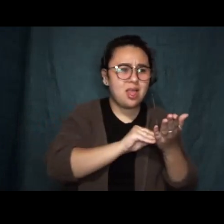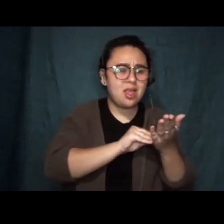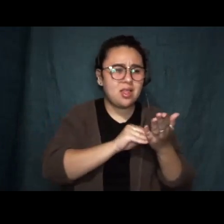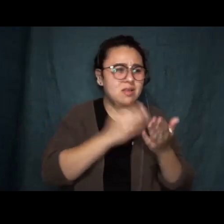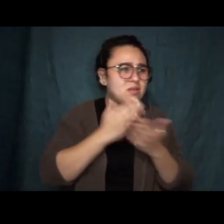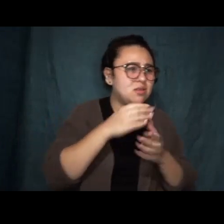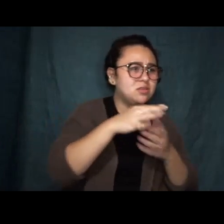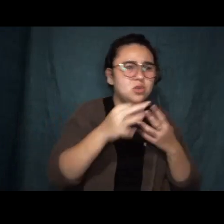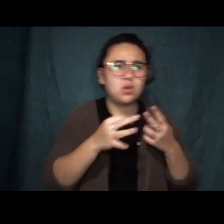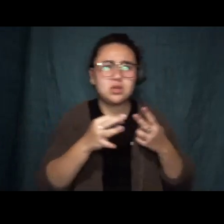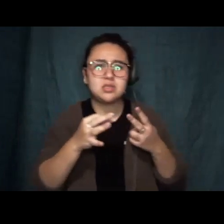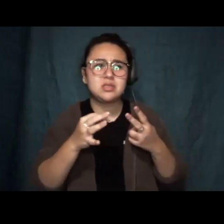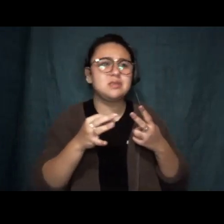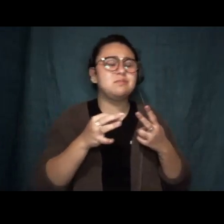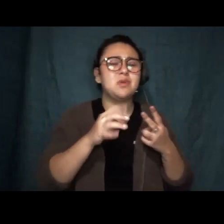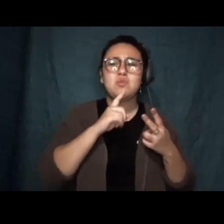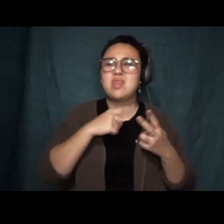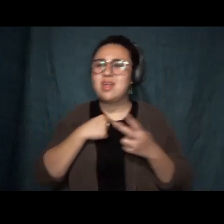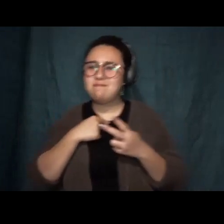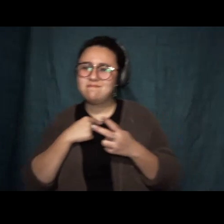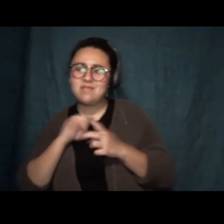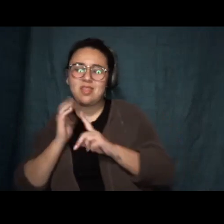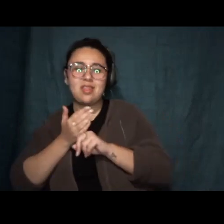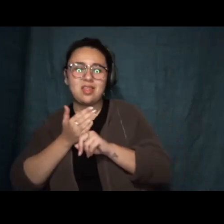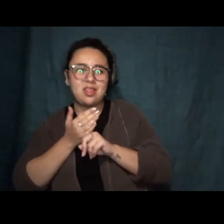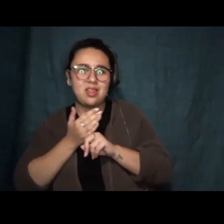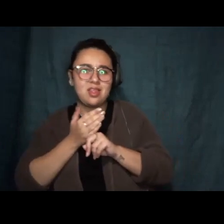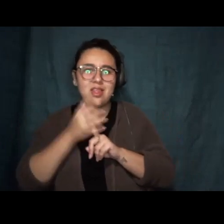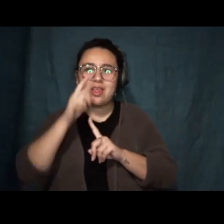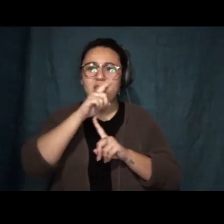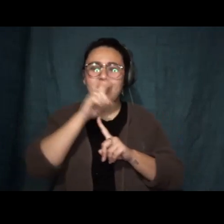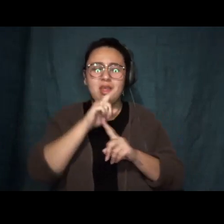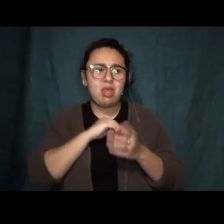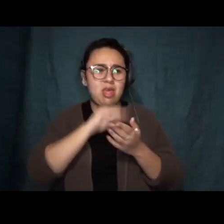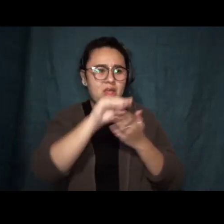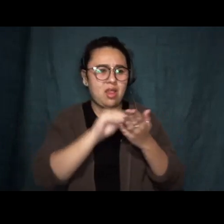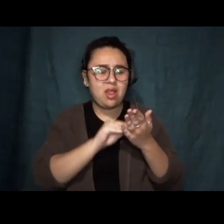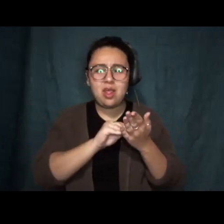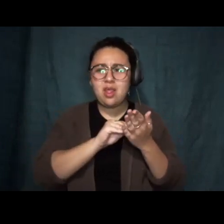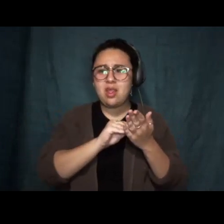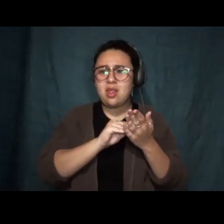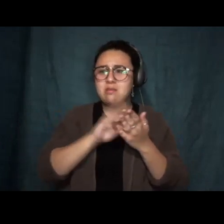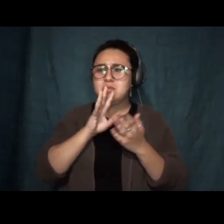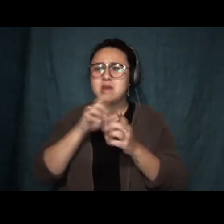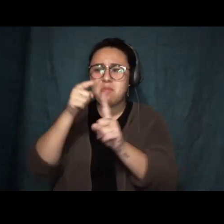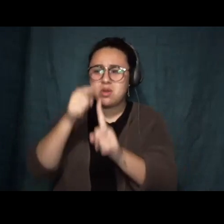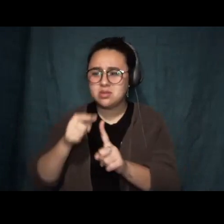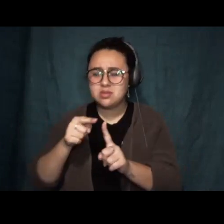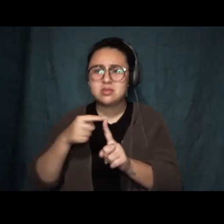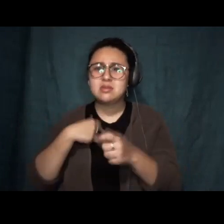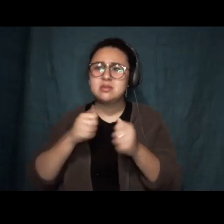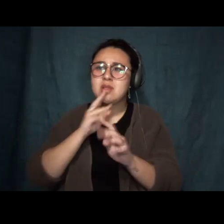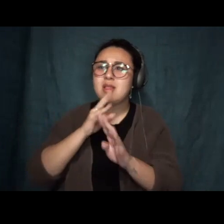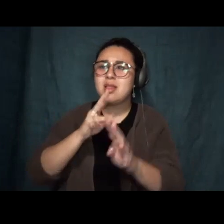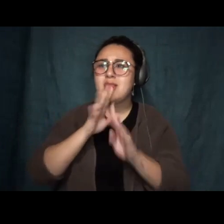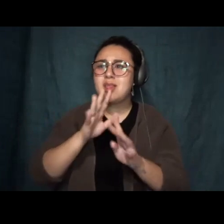behind the curtain peddling and peddling shallow talking points so as not to scare precious votes away. It's painful to